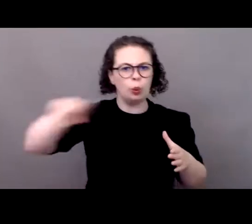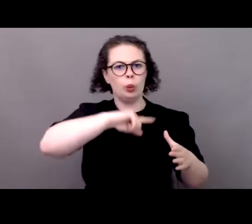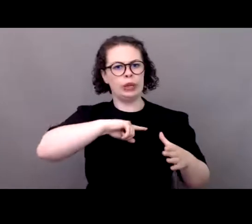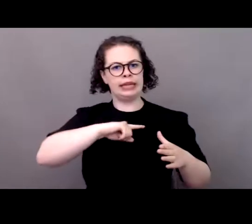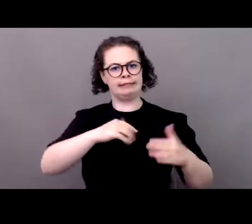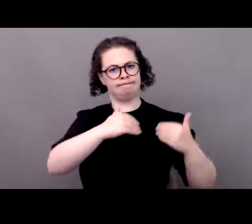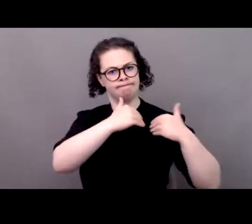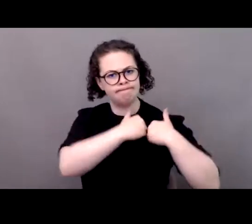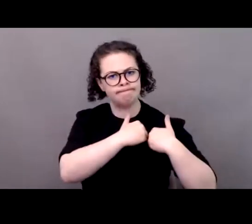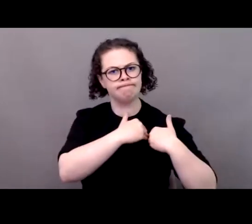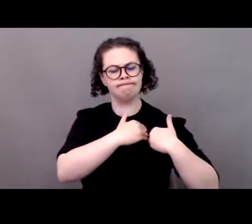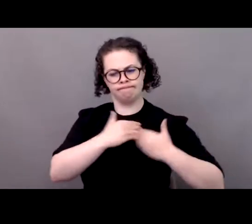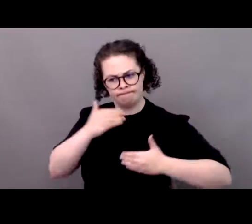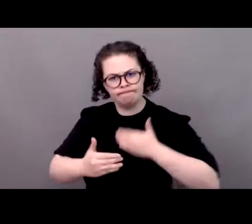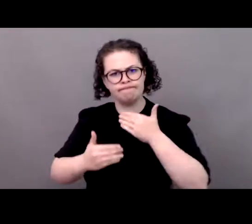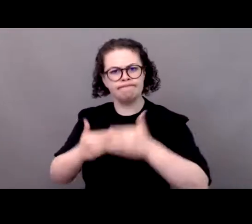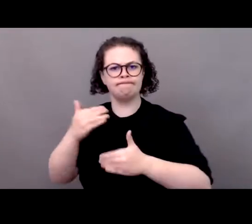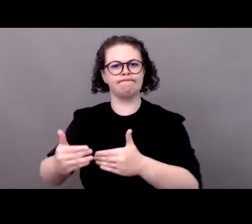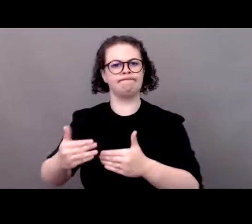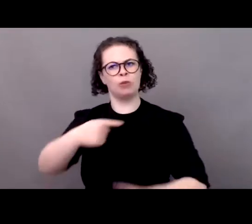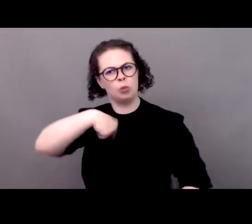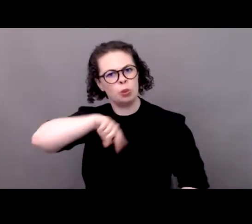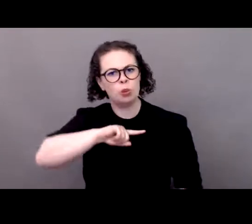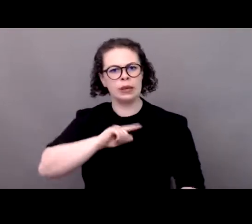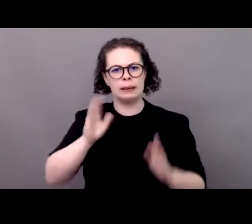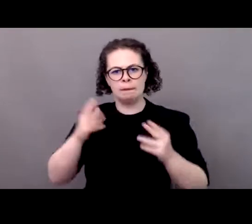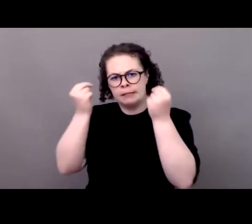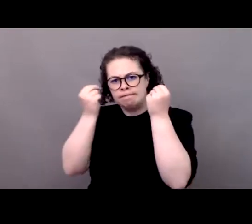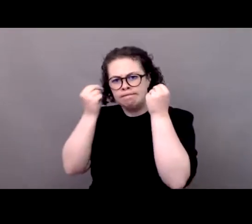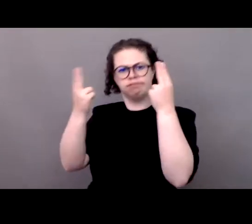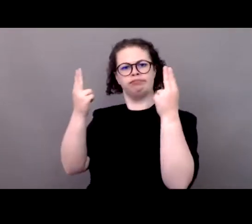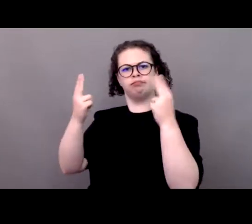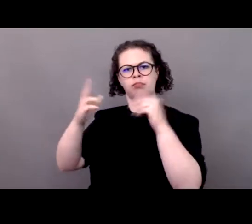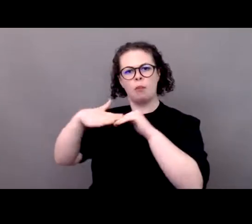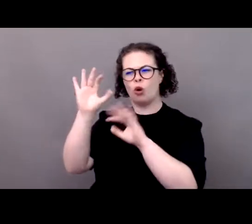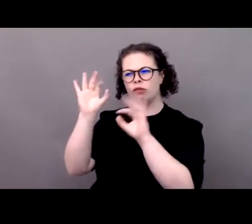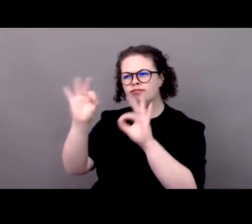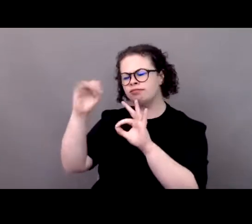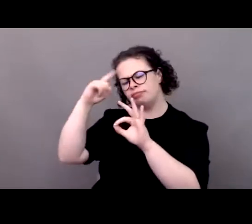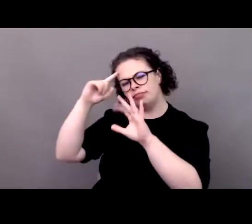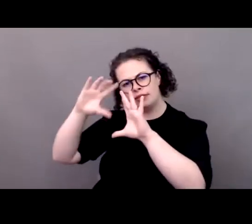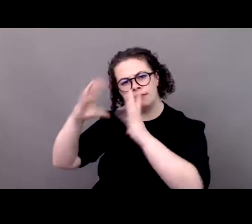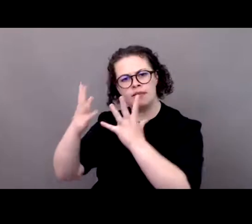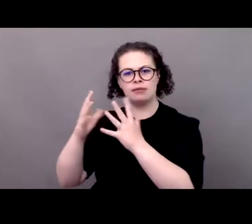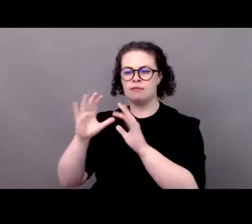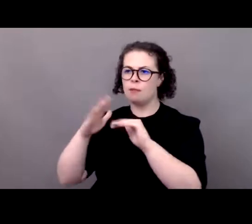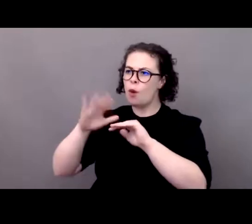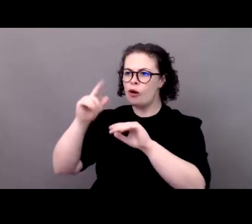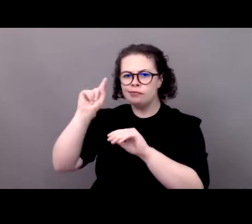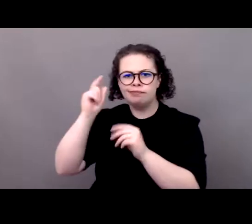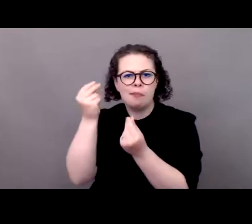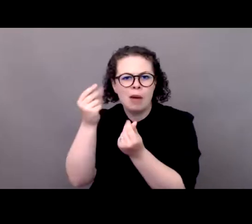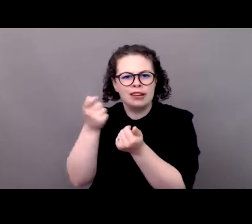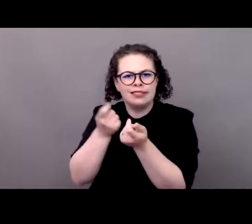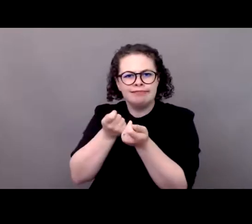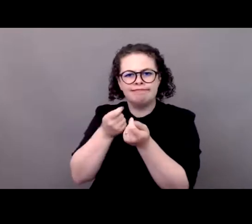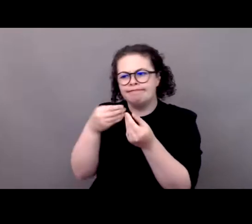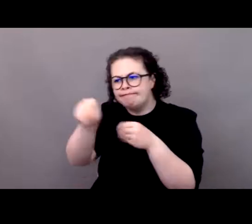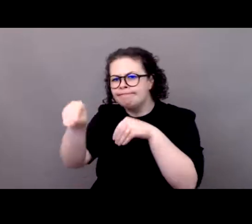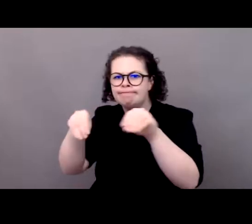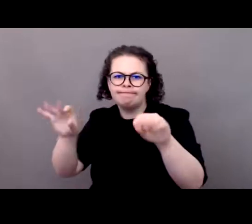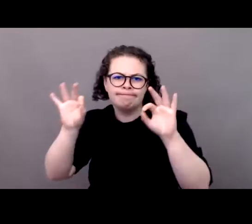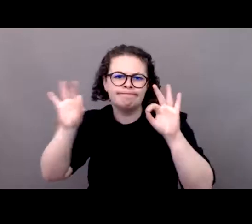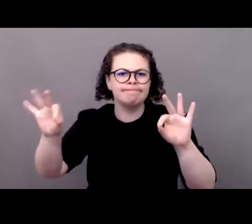tout d'abord d'échanger des idées des bonnes pratiques entre nous et travailler ensemble pour avoir un impact positif sur l'environnement